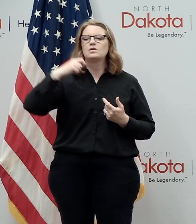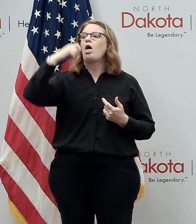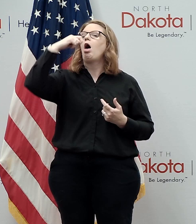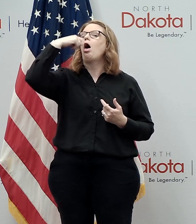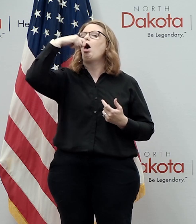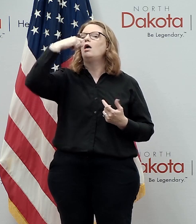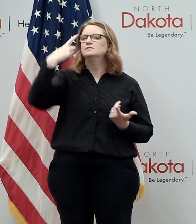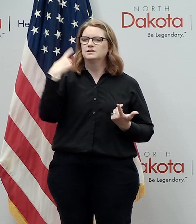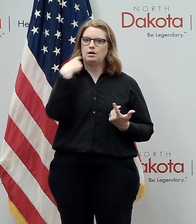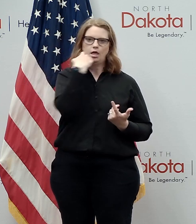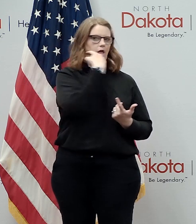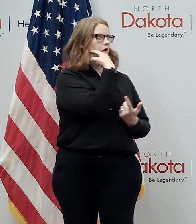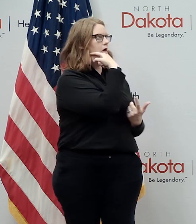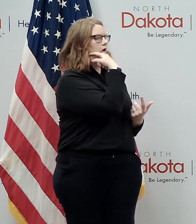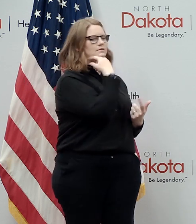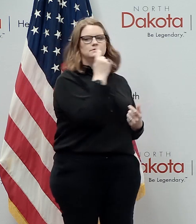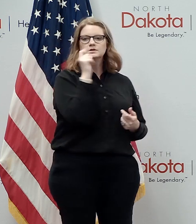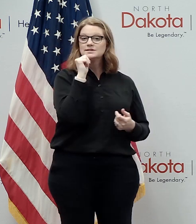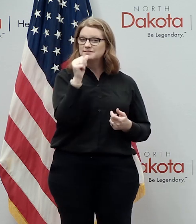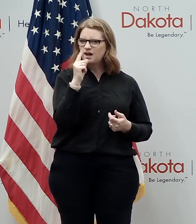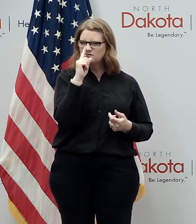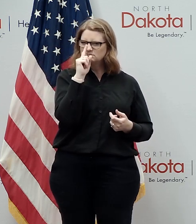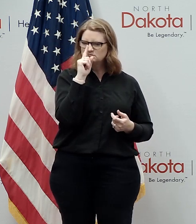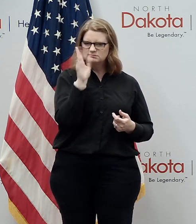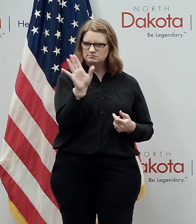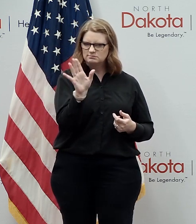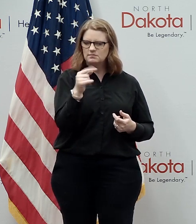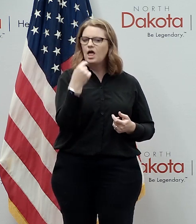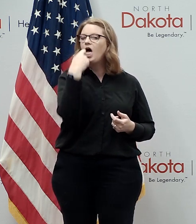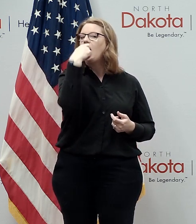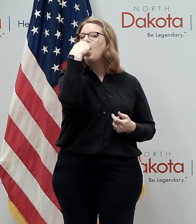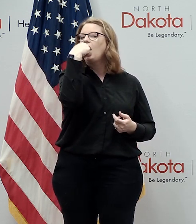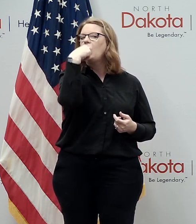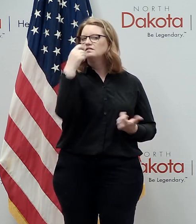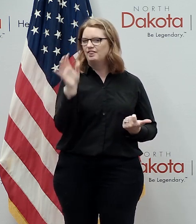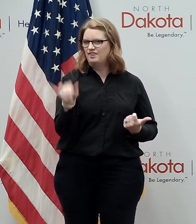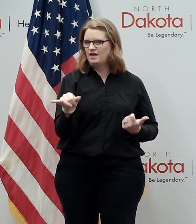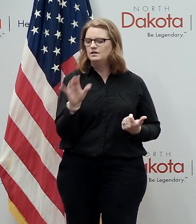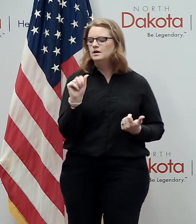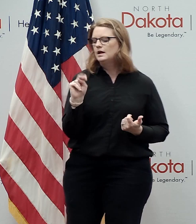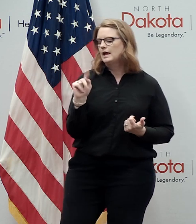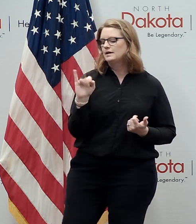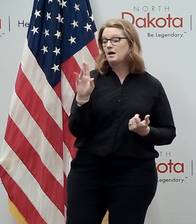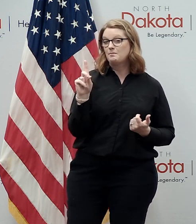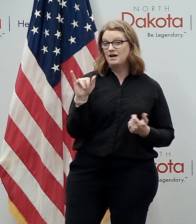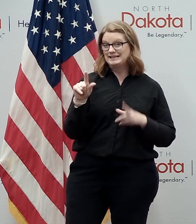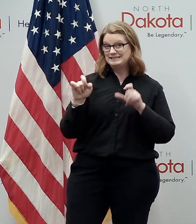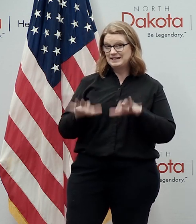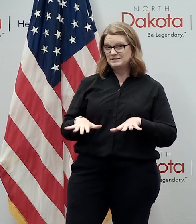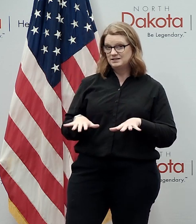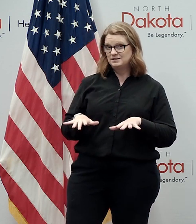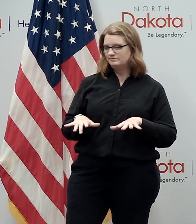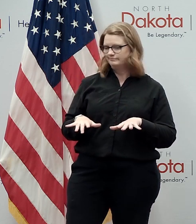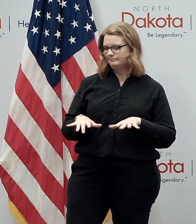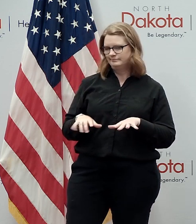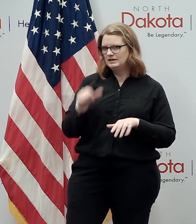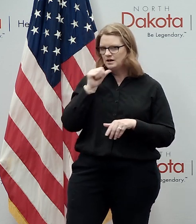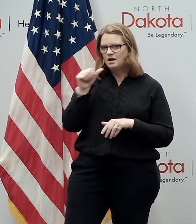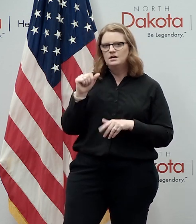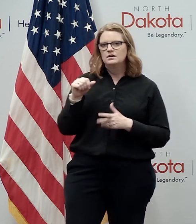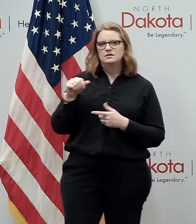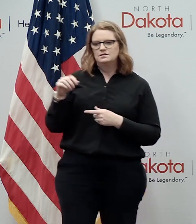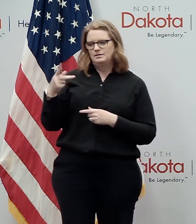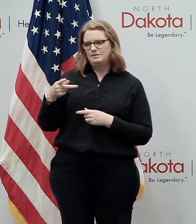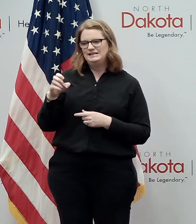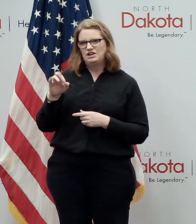back of your throat so relatively easy uh and uh antibody testing is not going to be conducted these are the pcr tests that